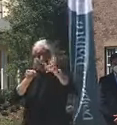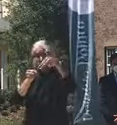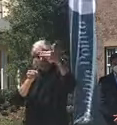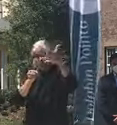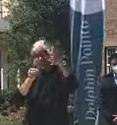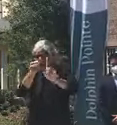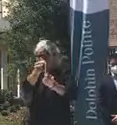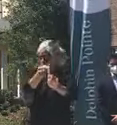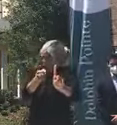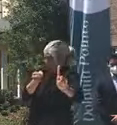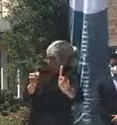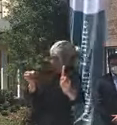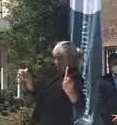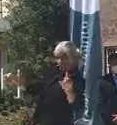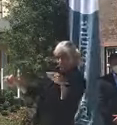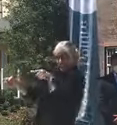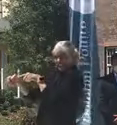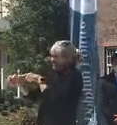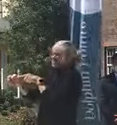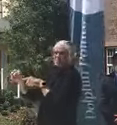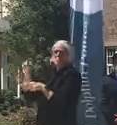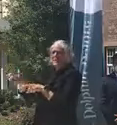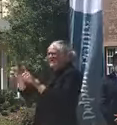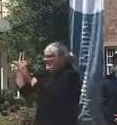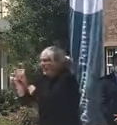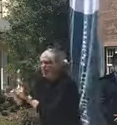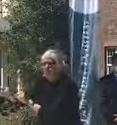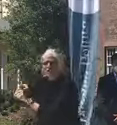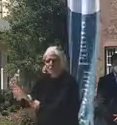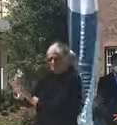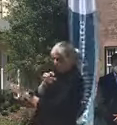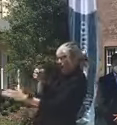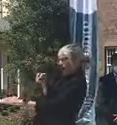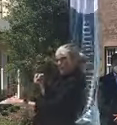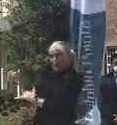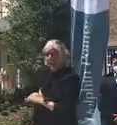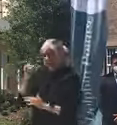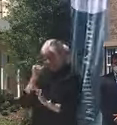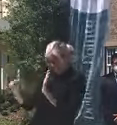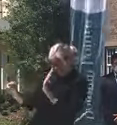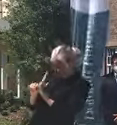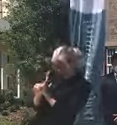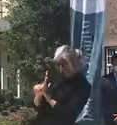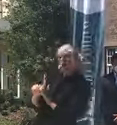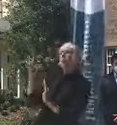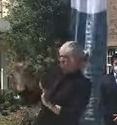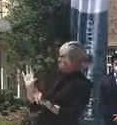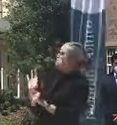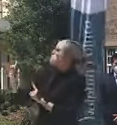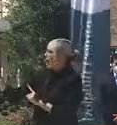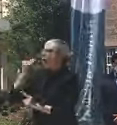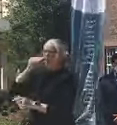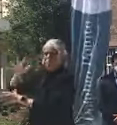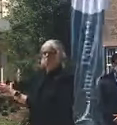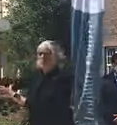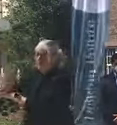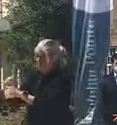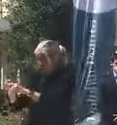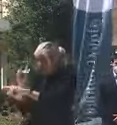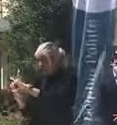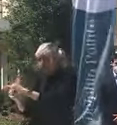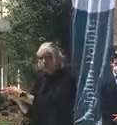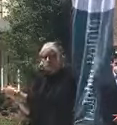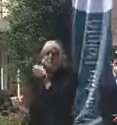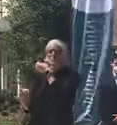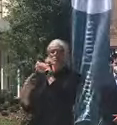tested for COVID-19. And if they test negative, then obviously they can go back. But if they test positive, some of the, even if some of the